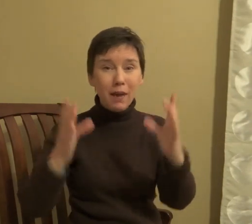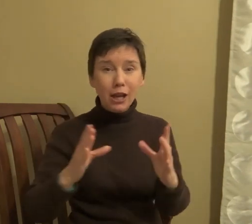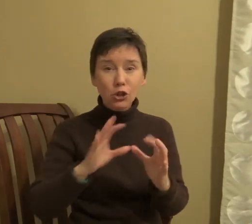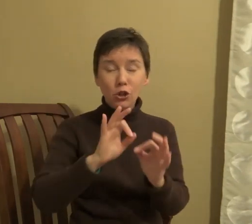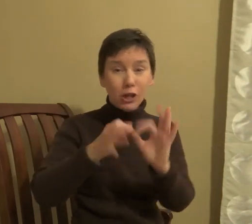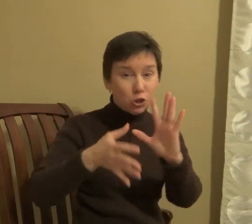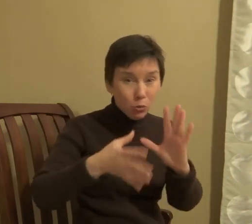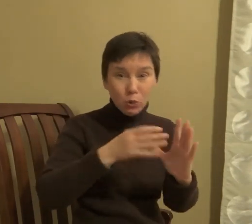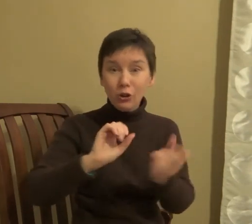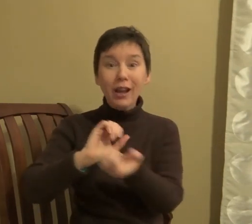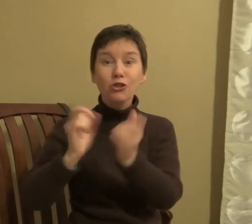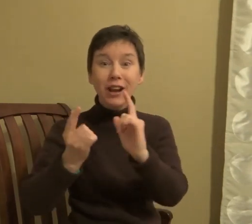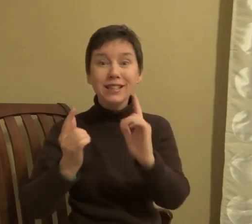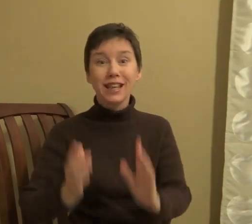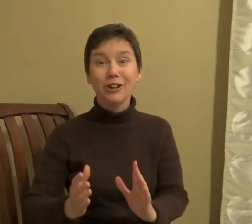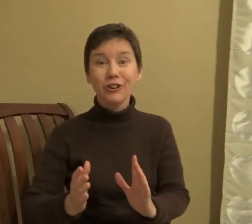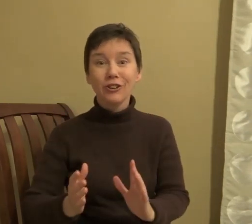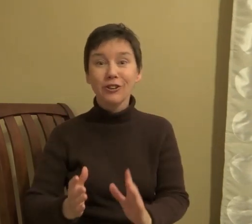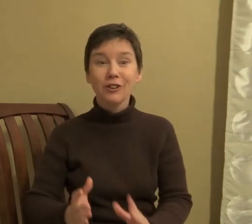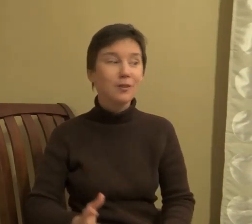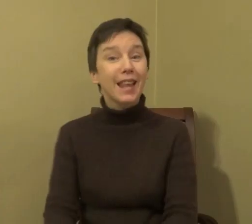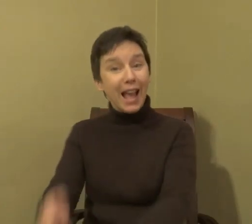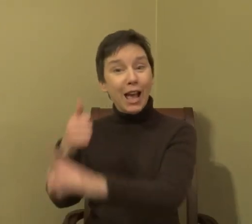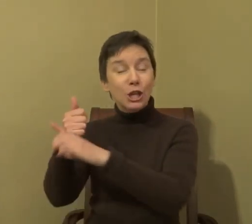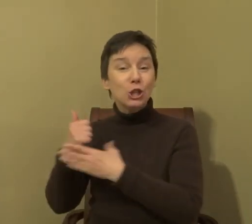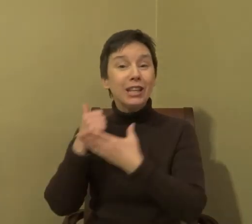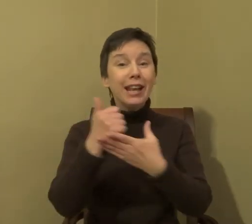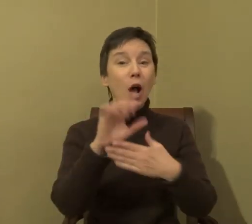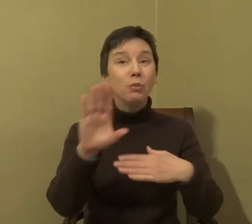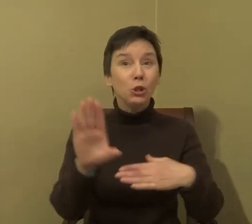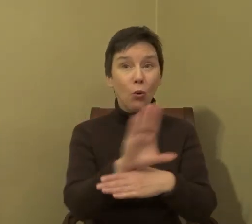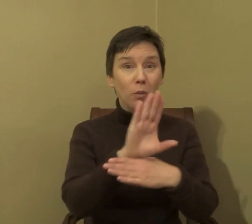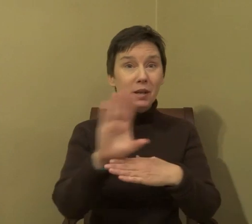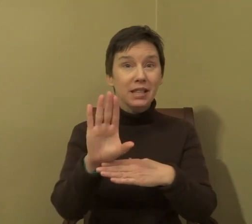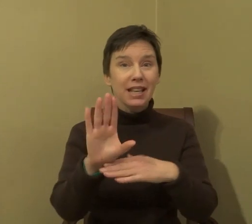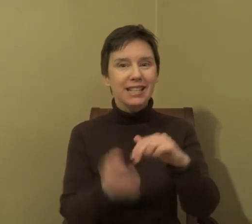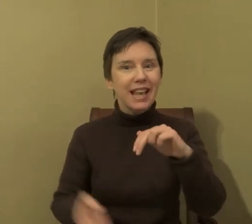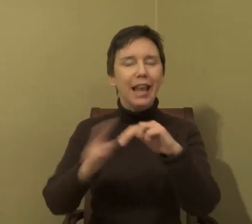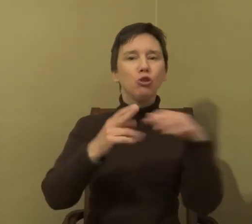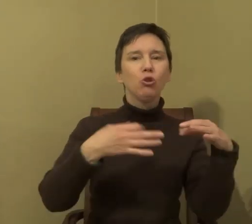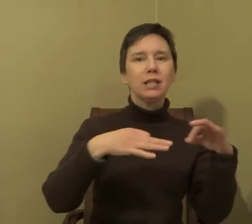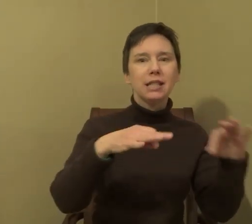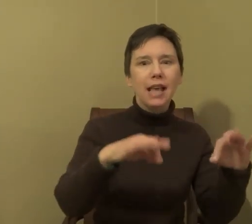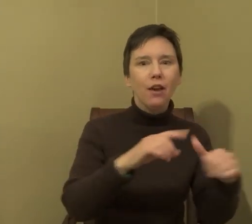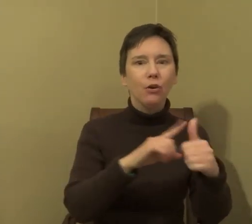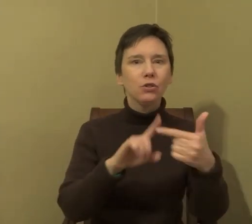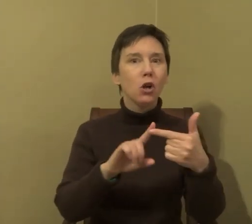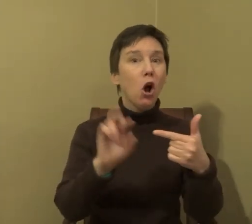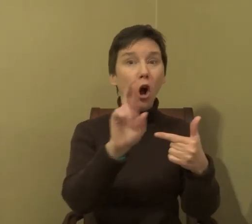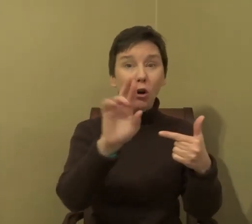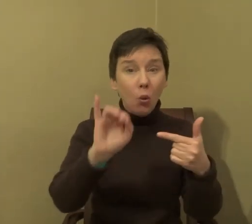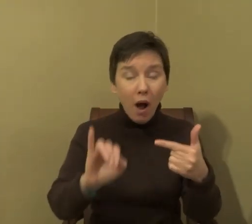manager, interpreter, and translator. She can help your business increase sales, ROI,